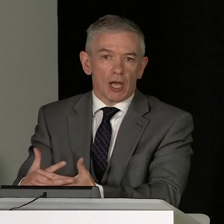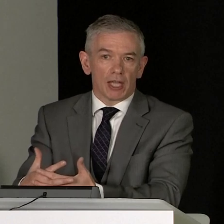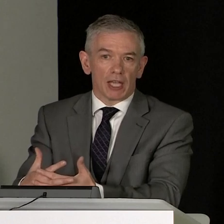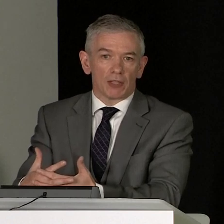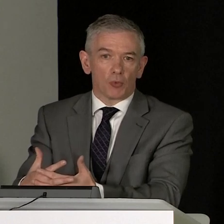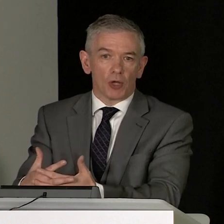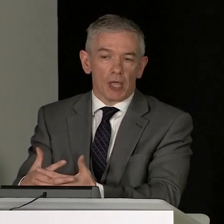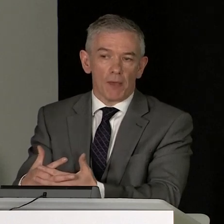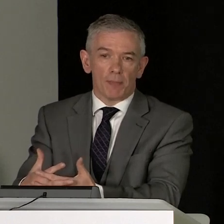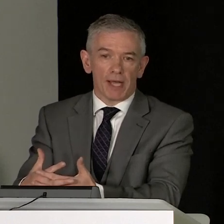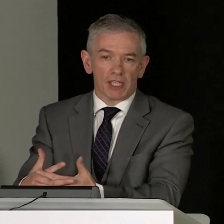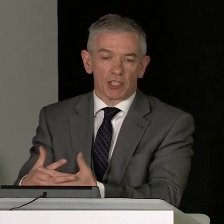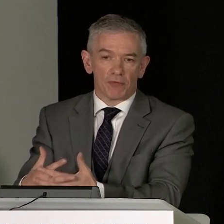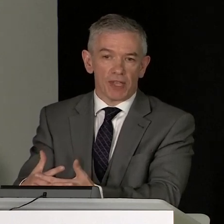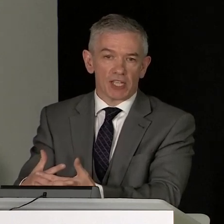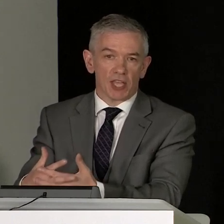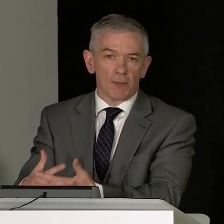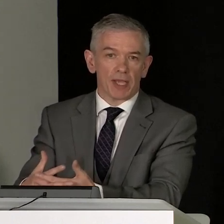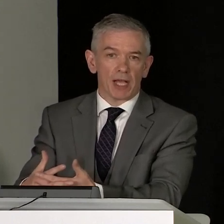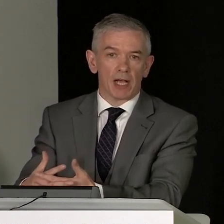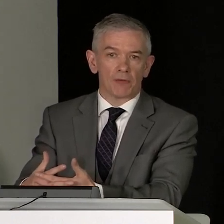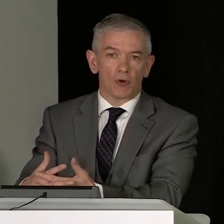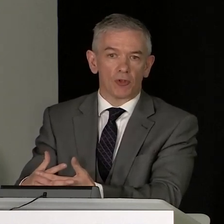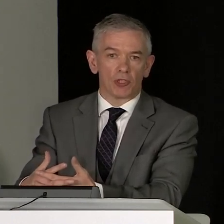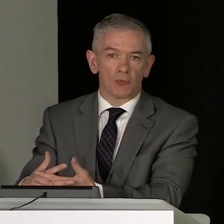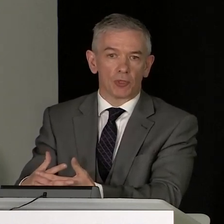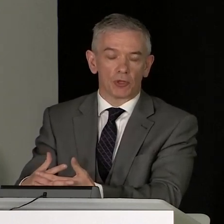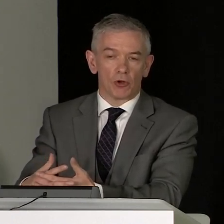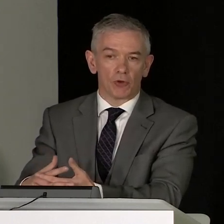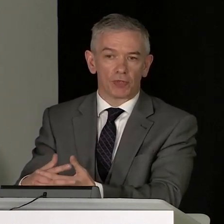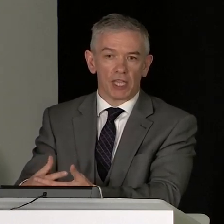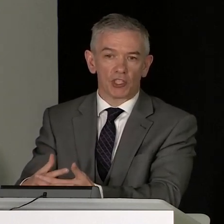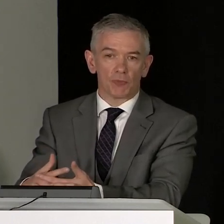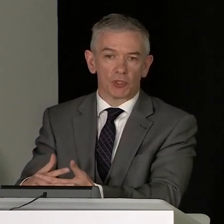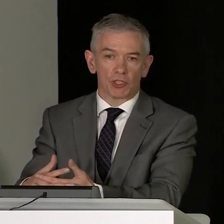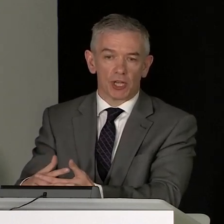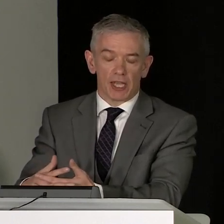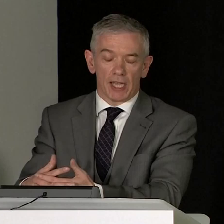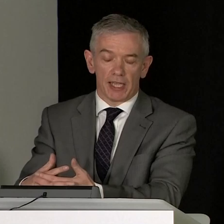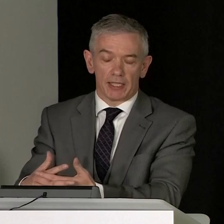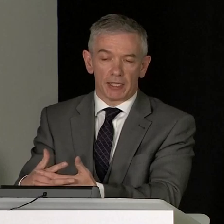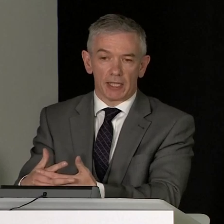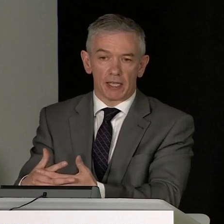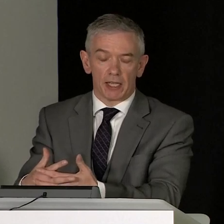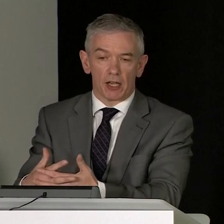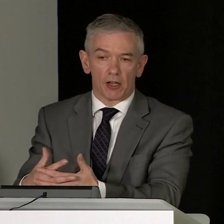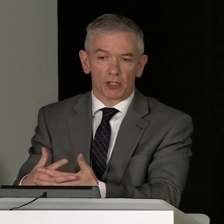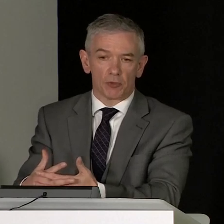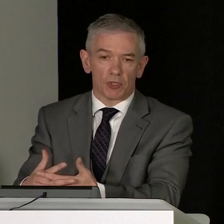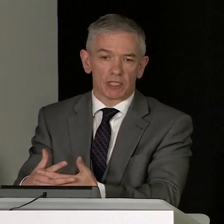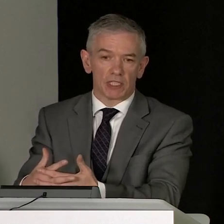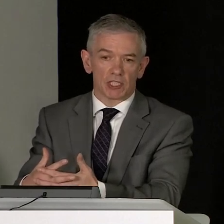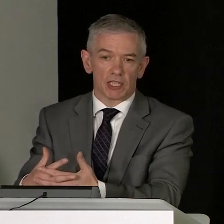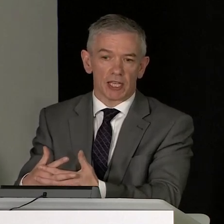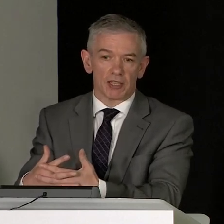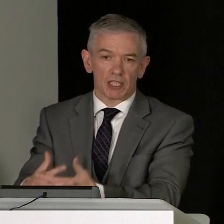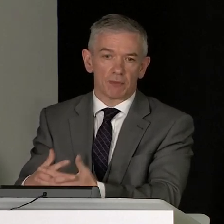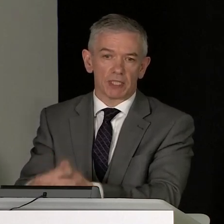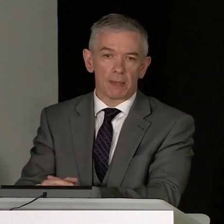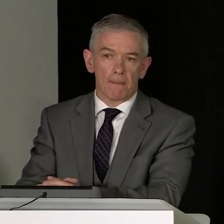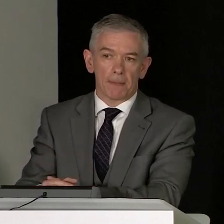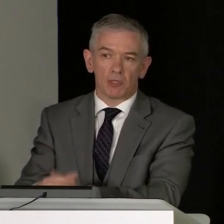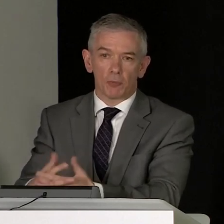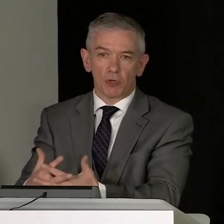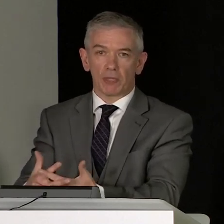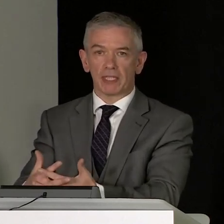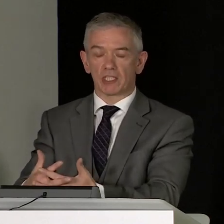and what impacts and effects that might have on the number of case numbers in our communities at the